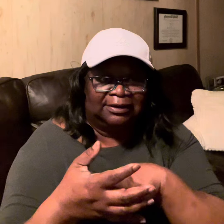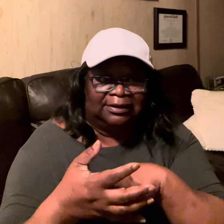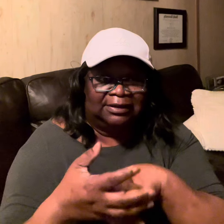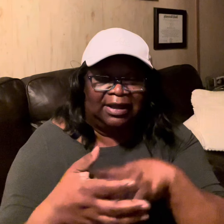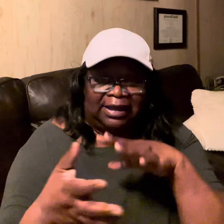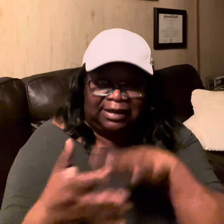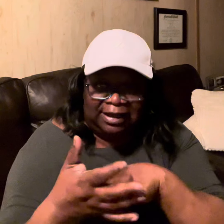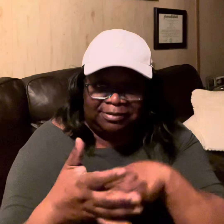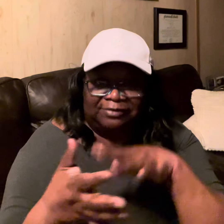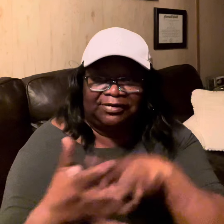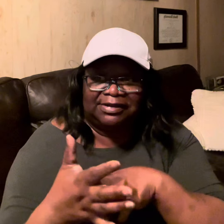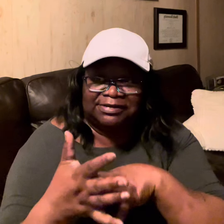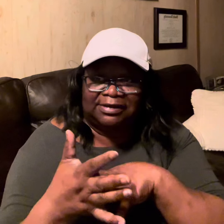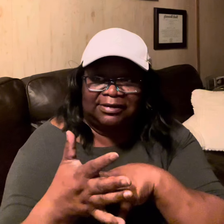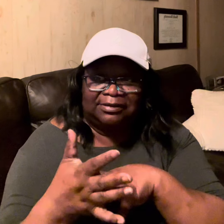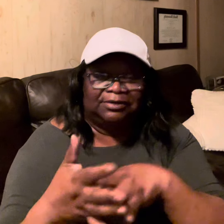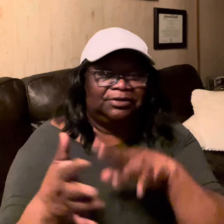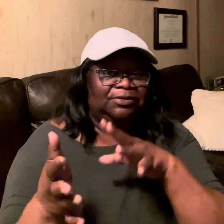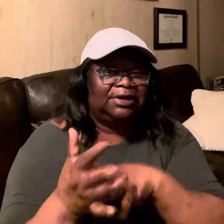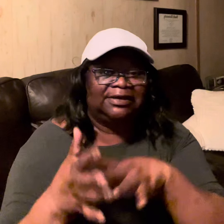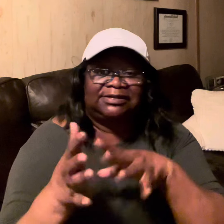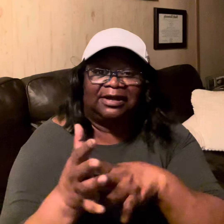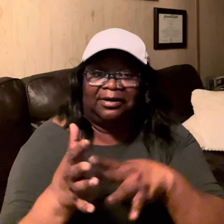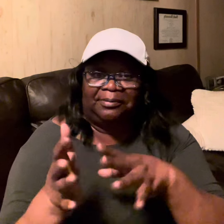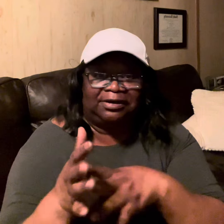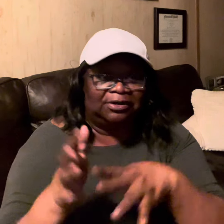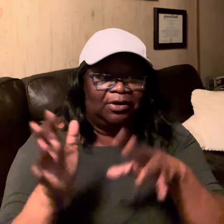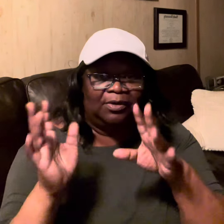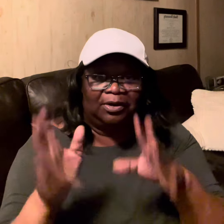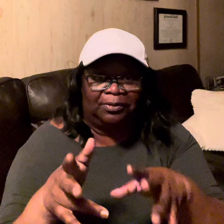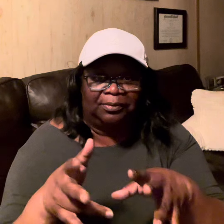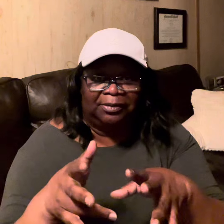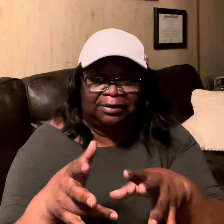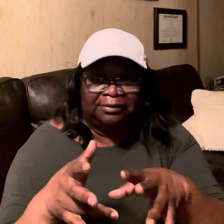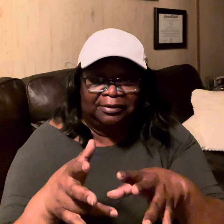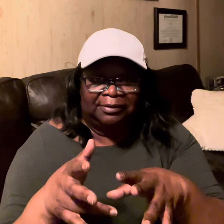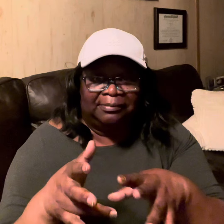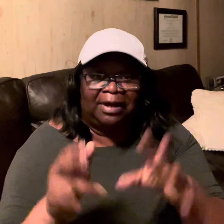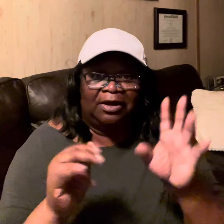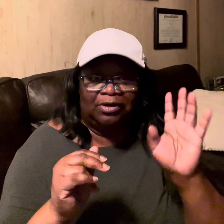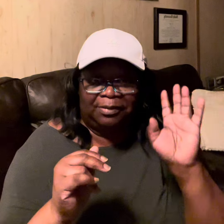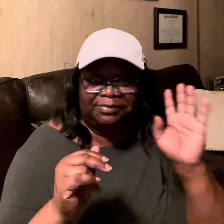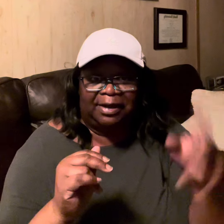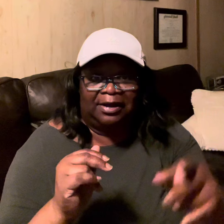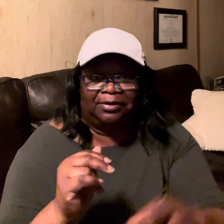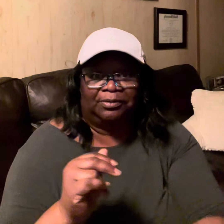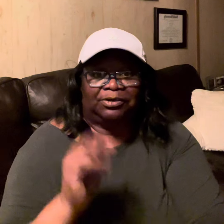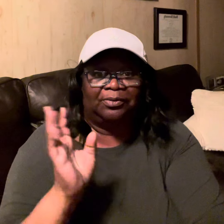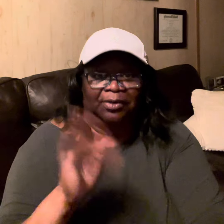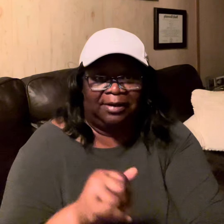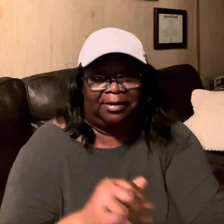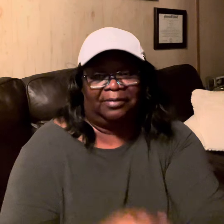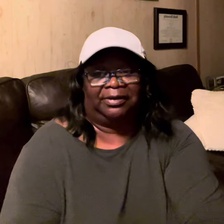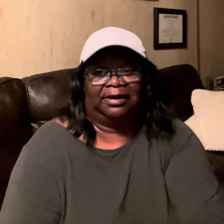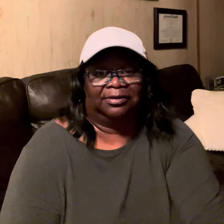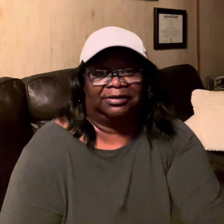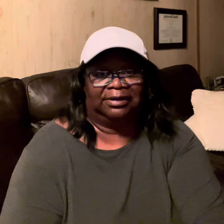I came to visit you can't tell me to go home my home is my home don't worry about when I go there